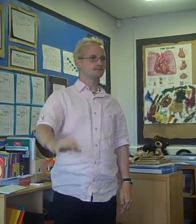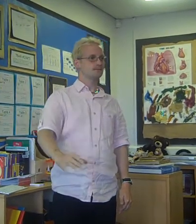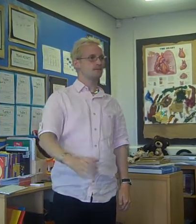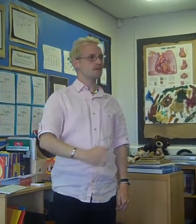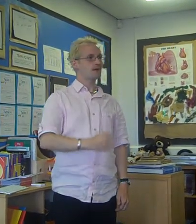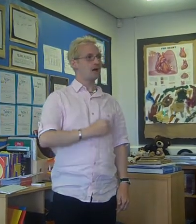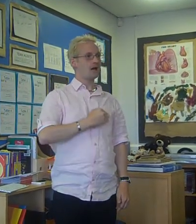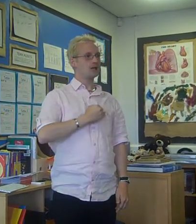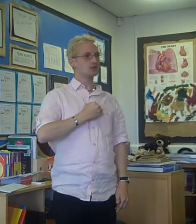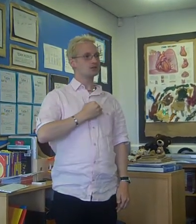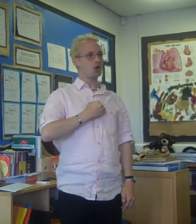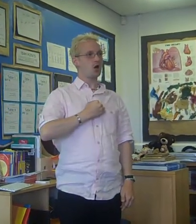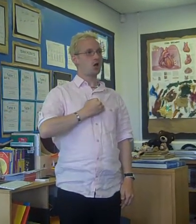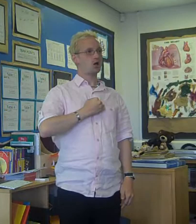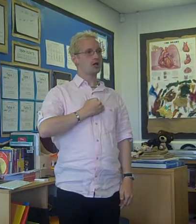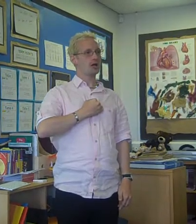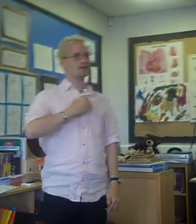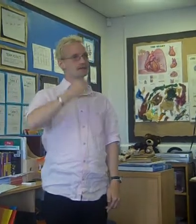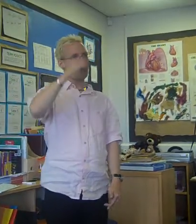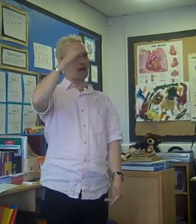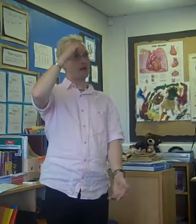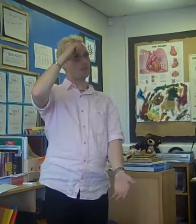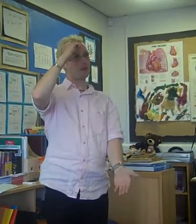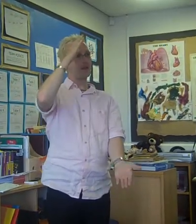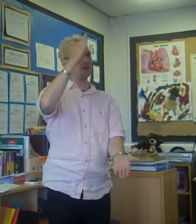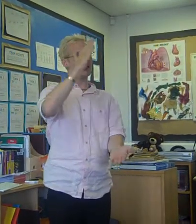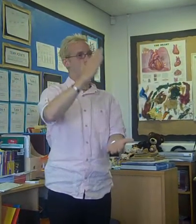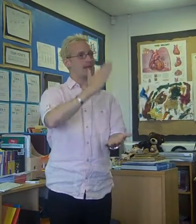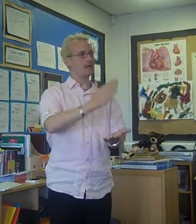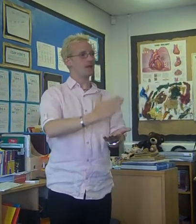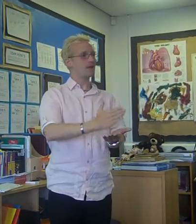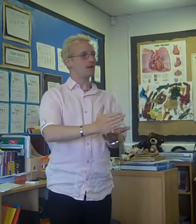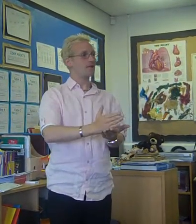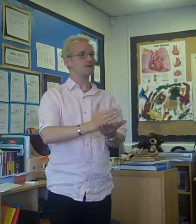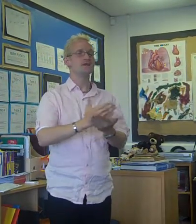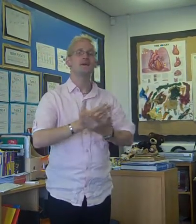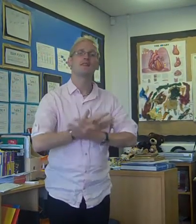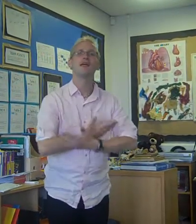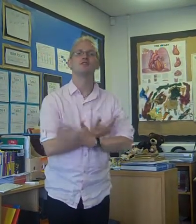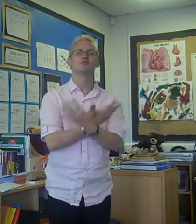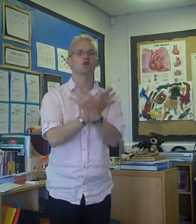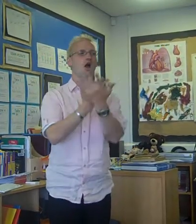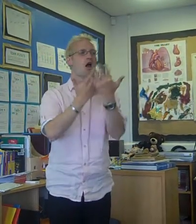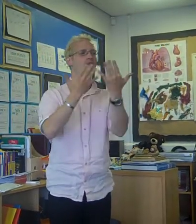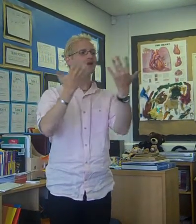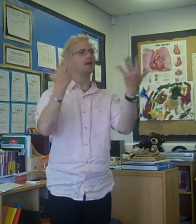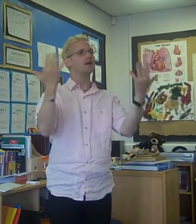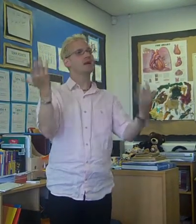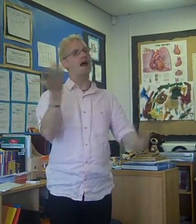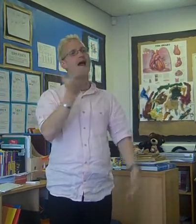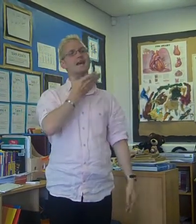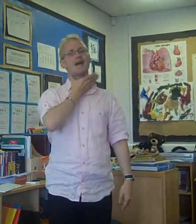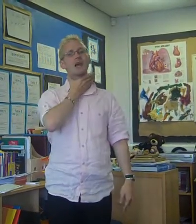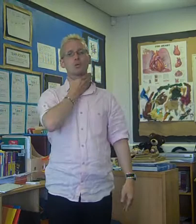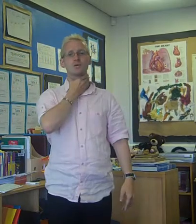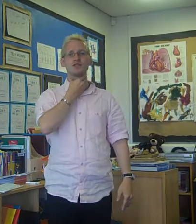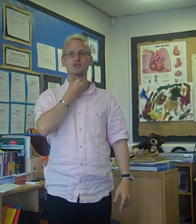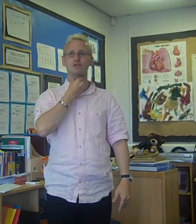And as long as I can leave, there is nothing I can't wish